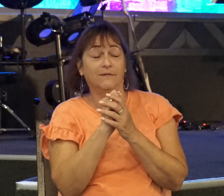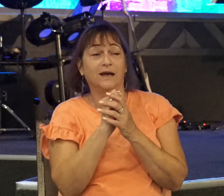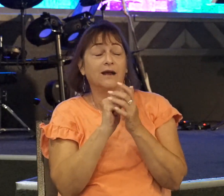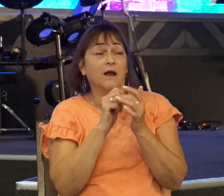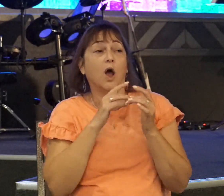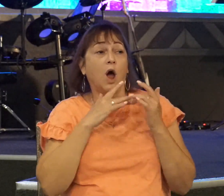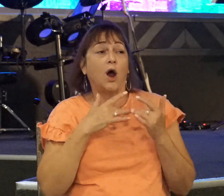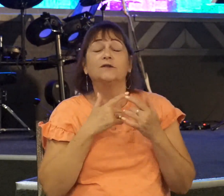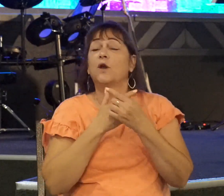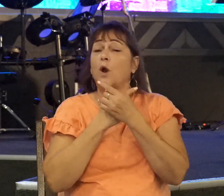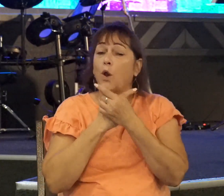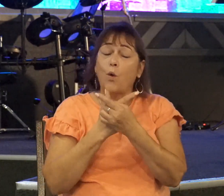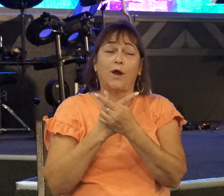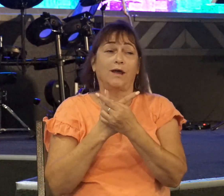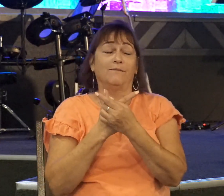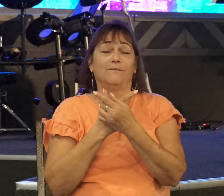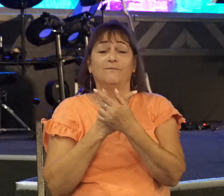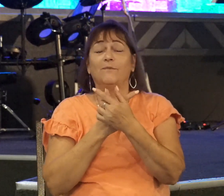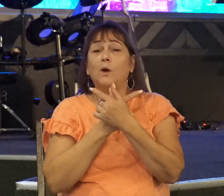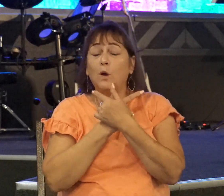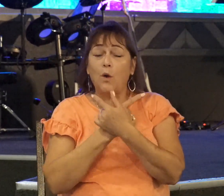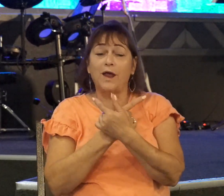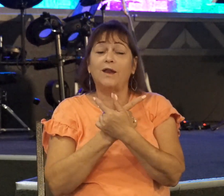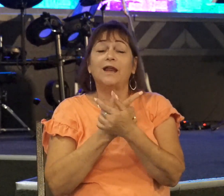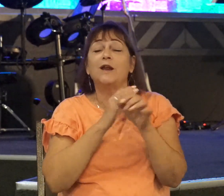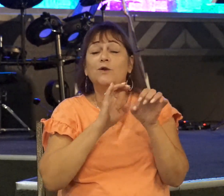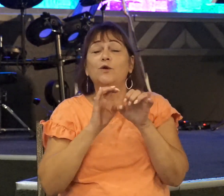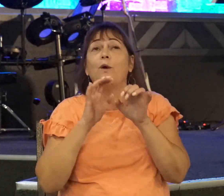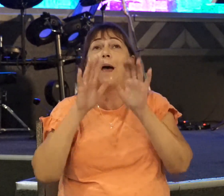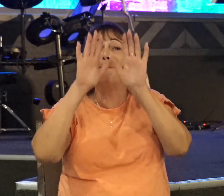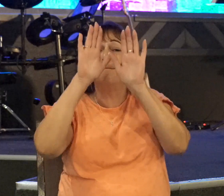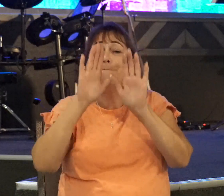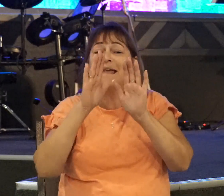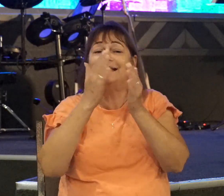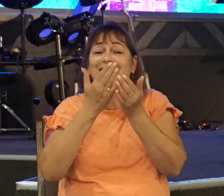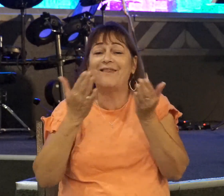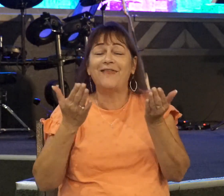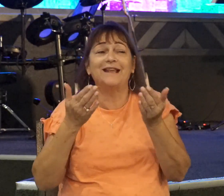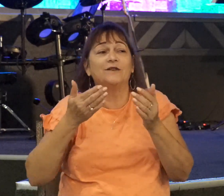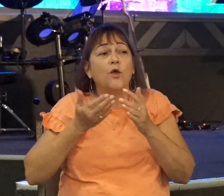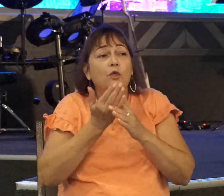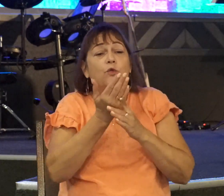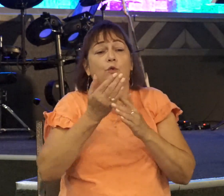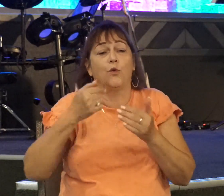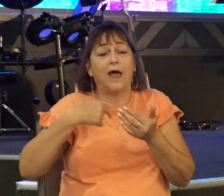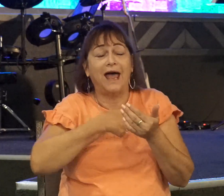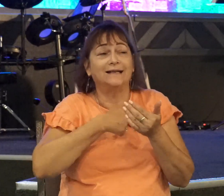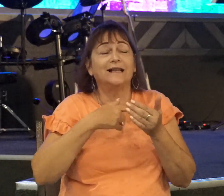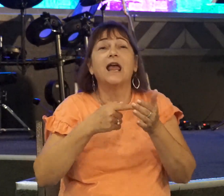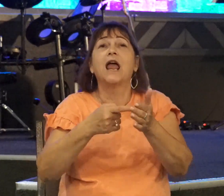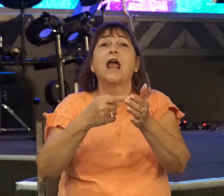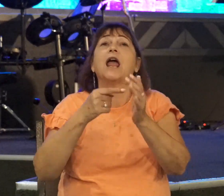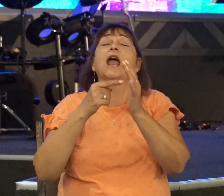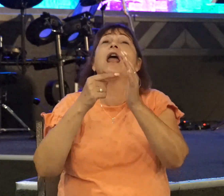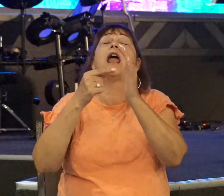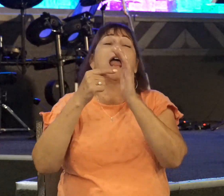And he will do amazing things through us. And show himself strong on our behalf.